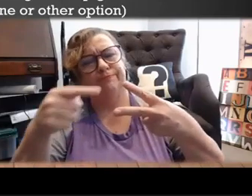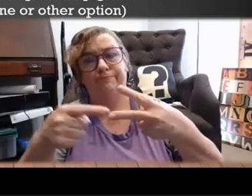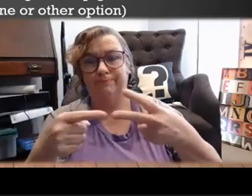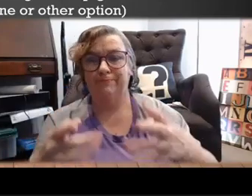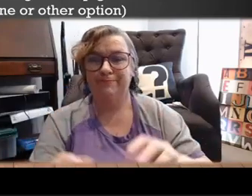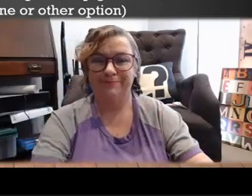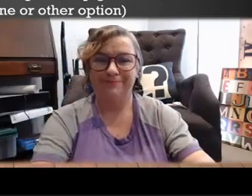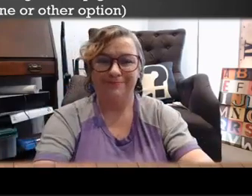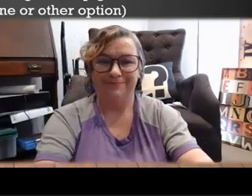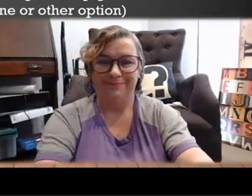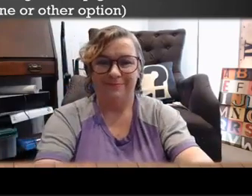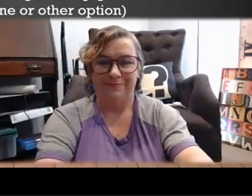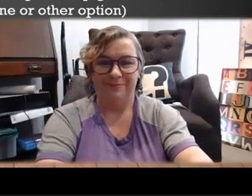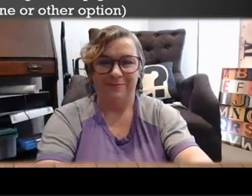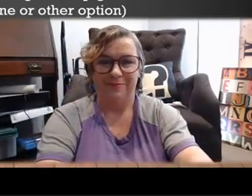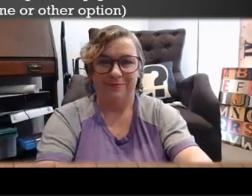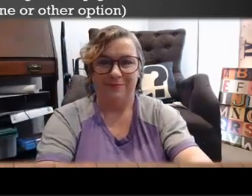One of those two options.